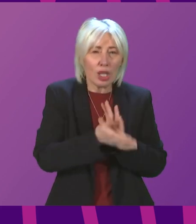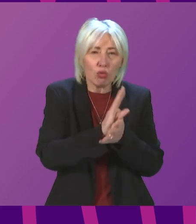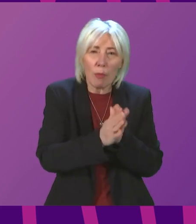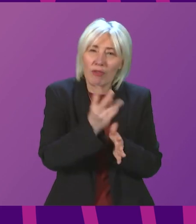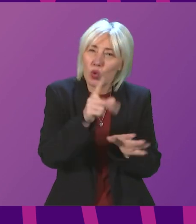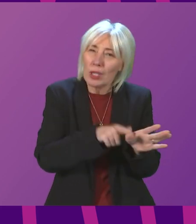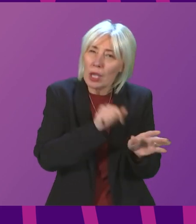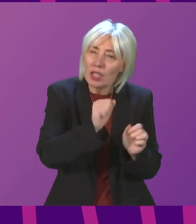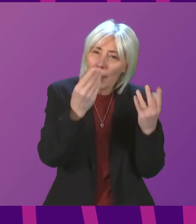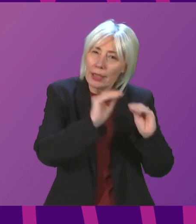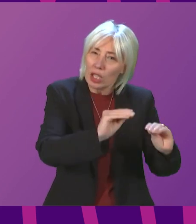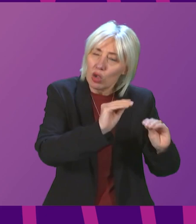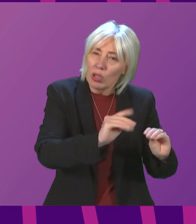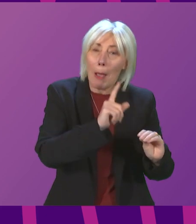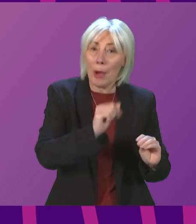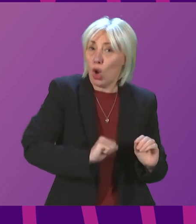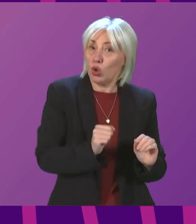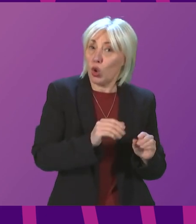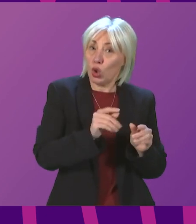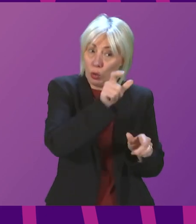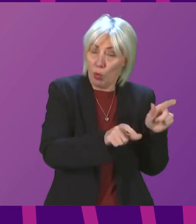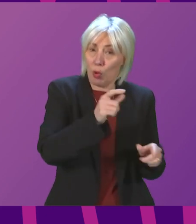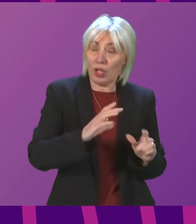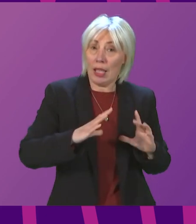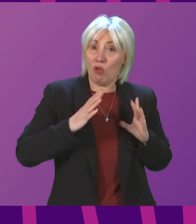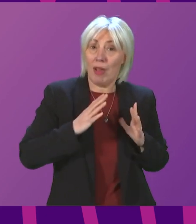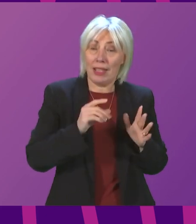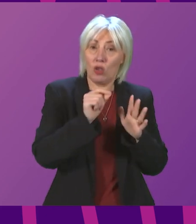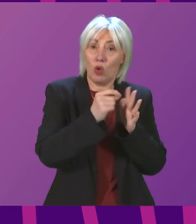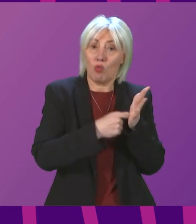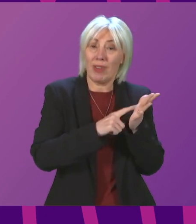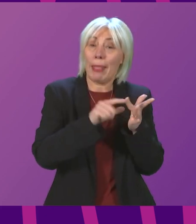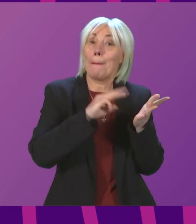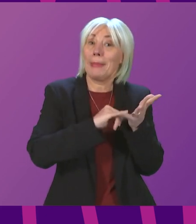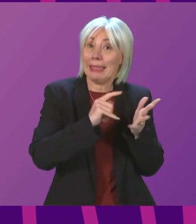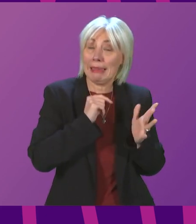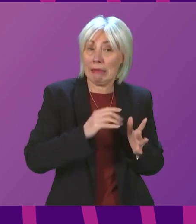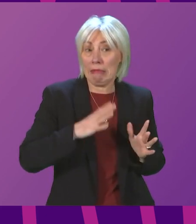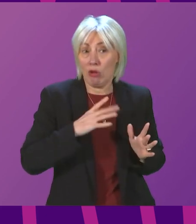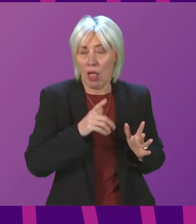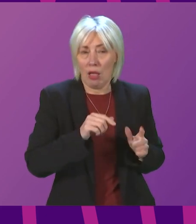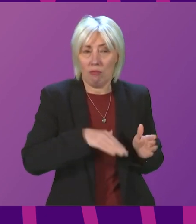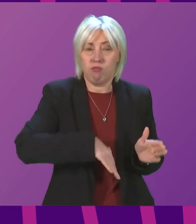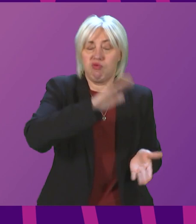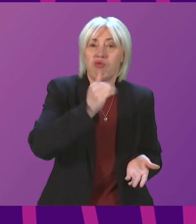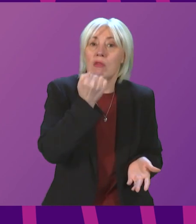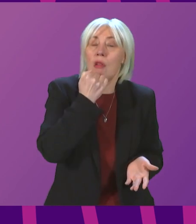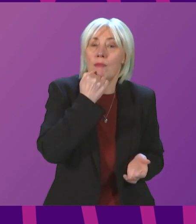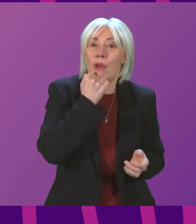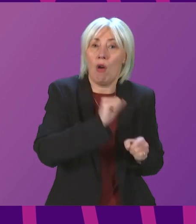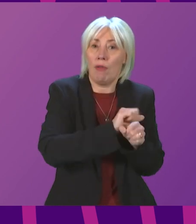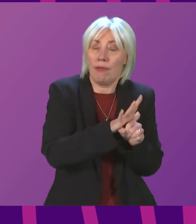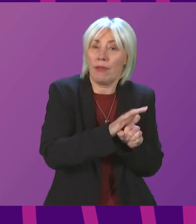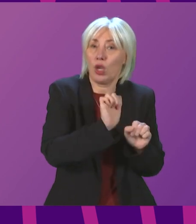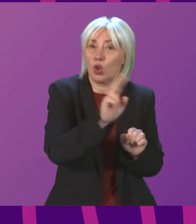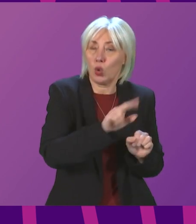But as Scottish pupils prepare to sit prelims, we're faced with high numbers of COVID cases in schools. There were almost